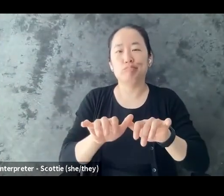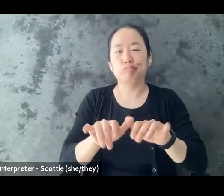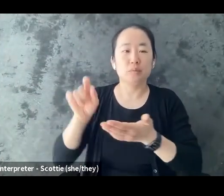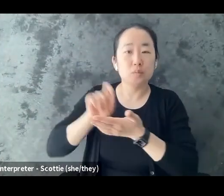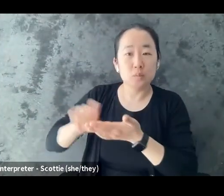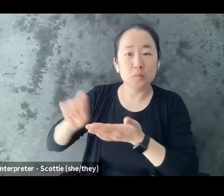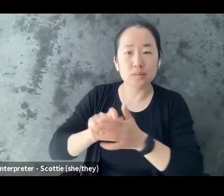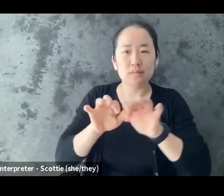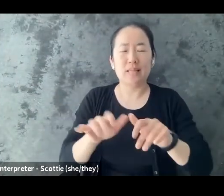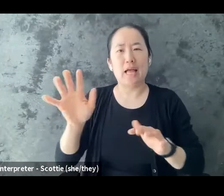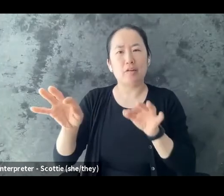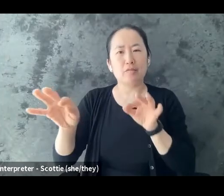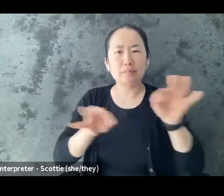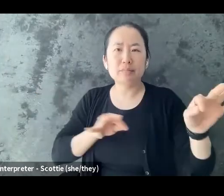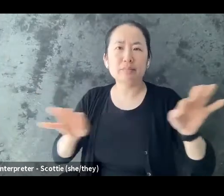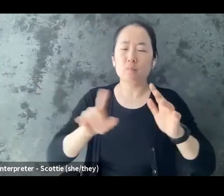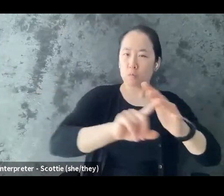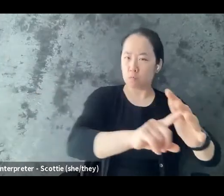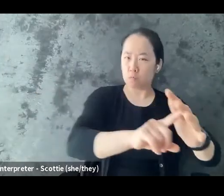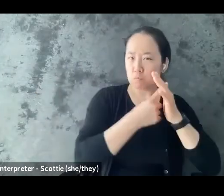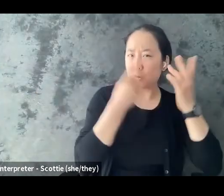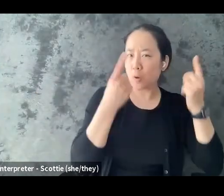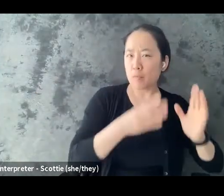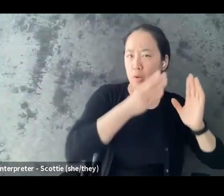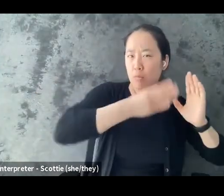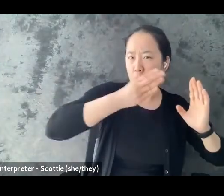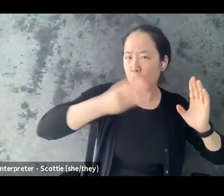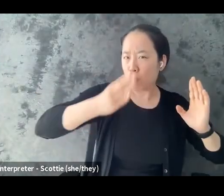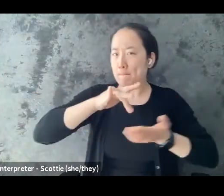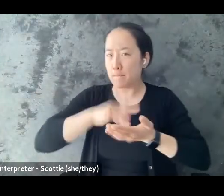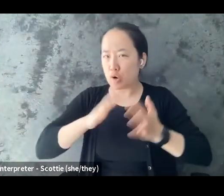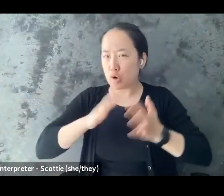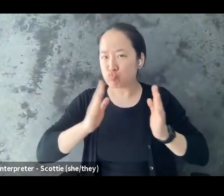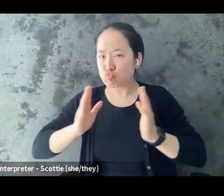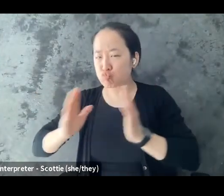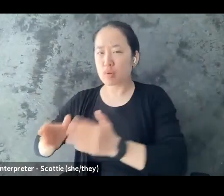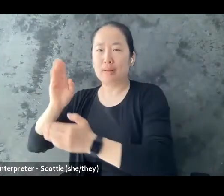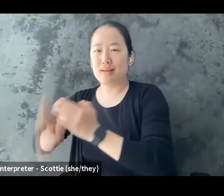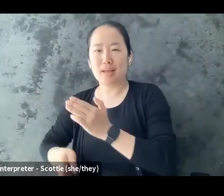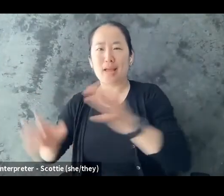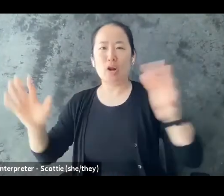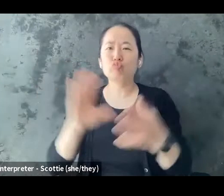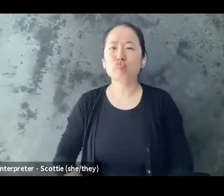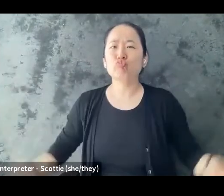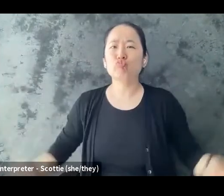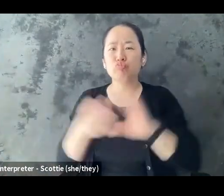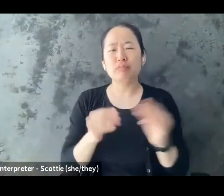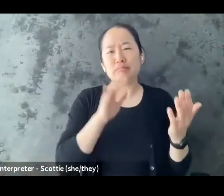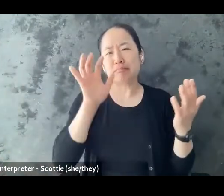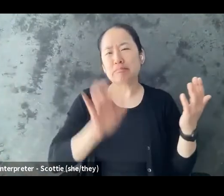narrative with the beginning and an end it can be um bullets it can be circles it can be you know just